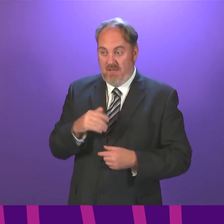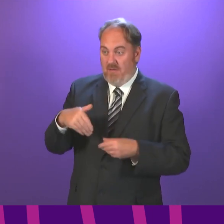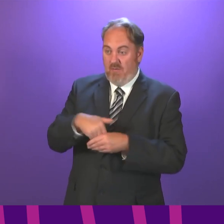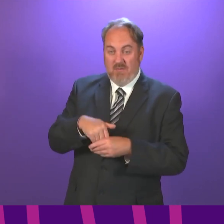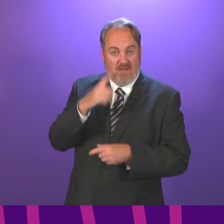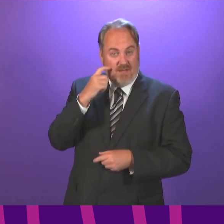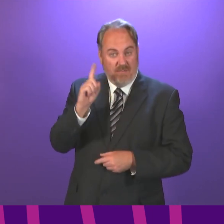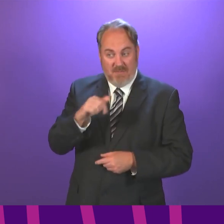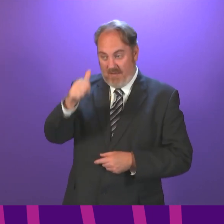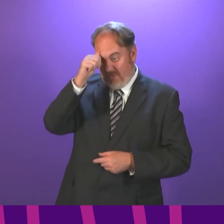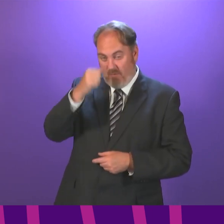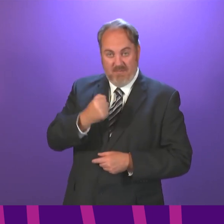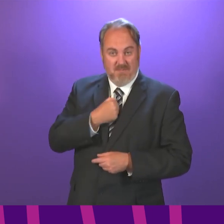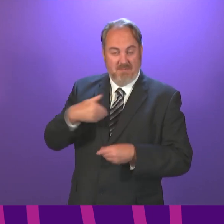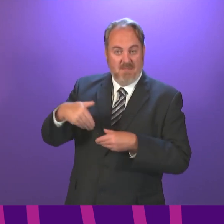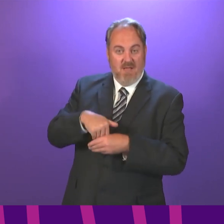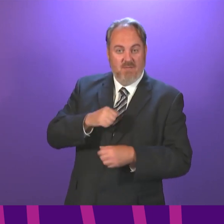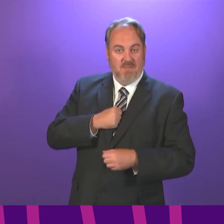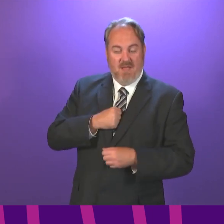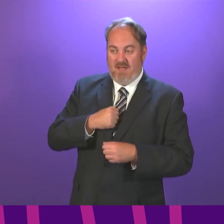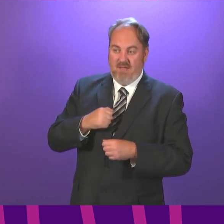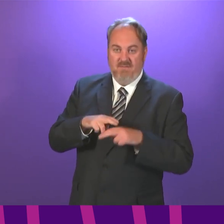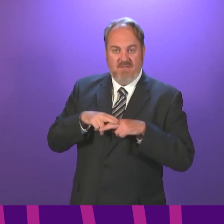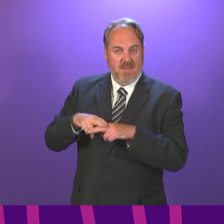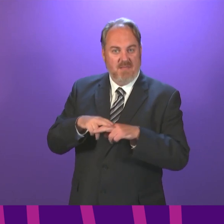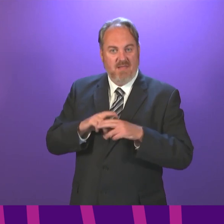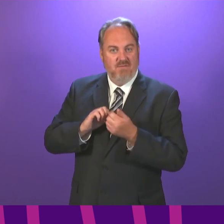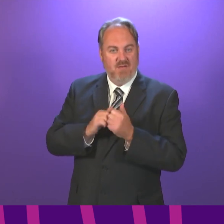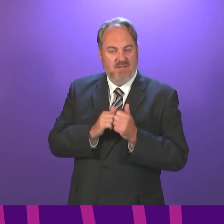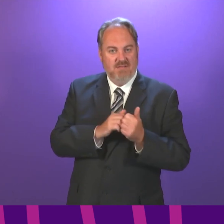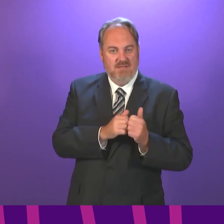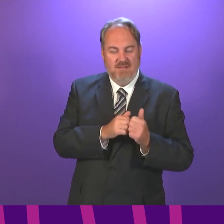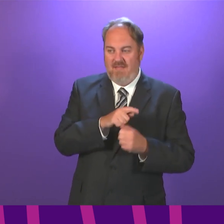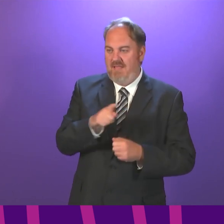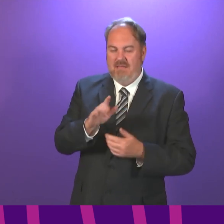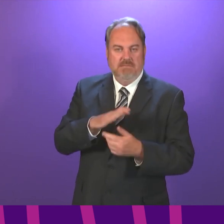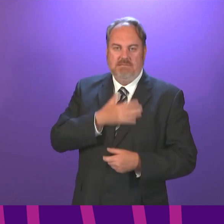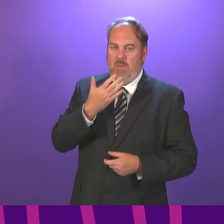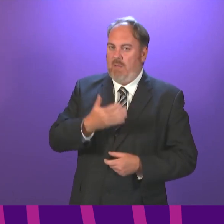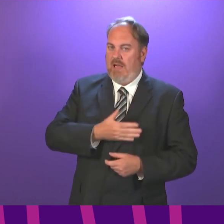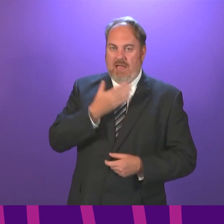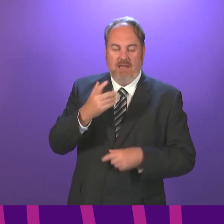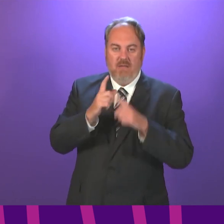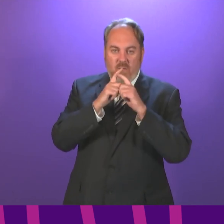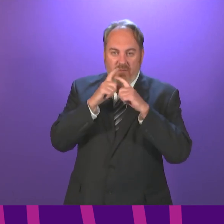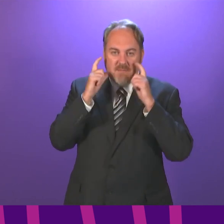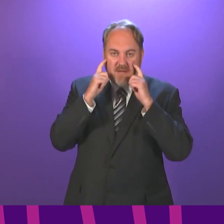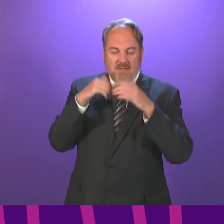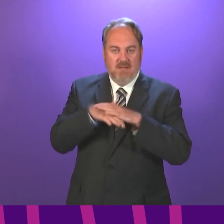as well as many other young people, that having to wear a face covering in the classroom is not something they enjoy doing, although many of them, I think,